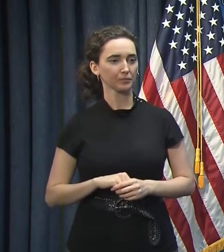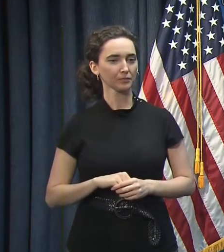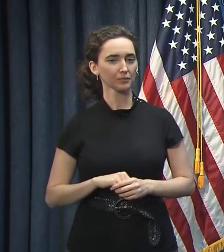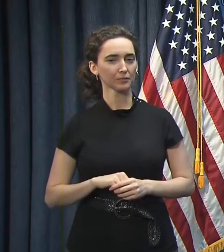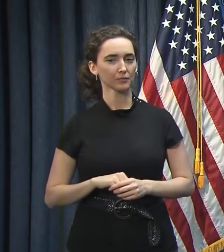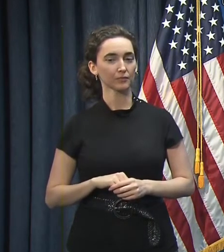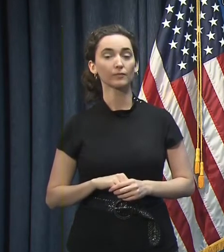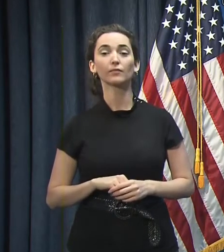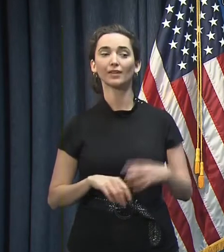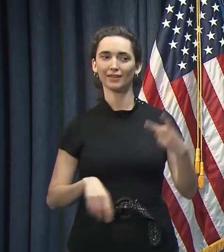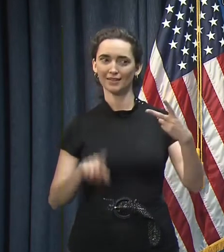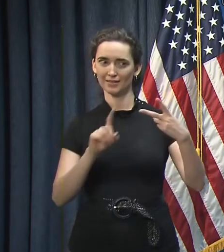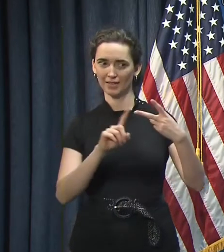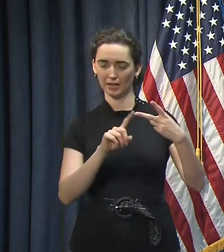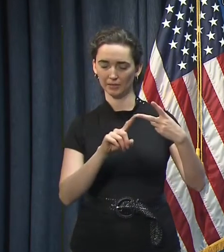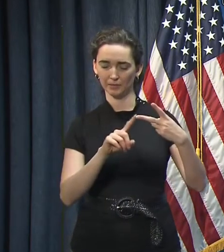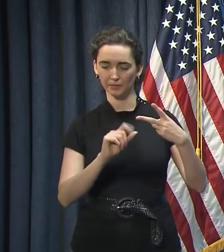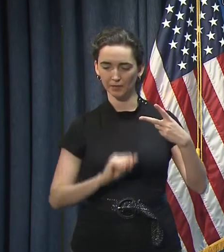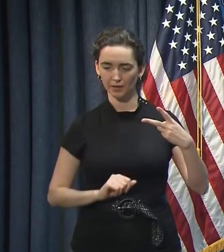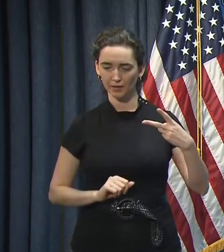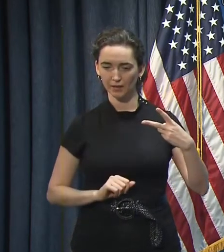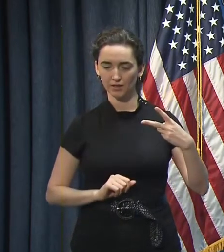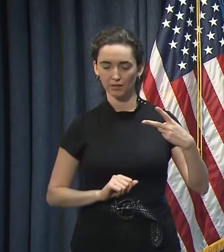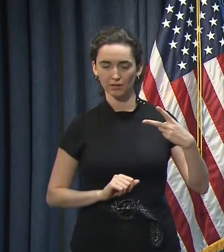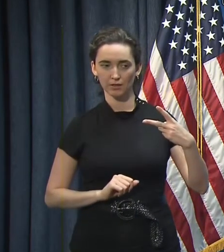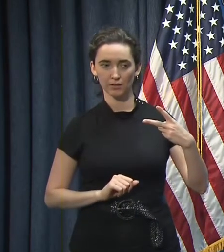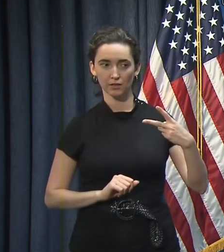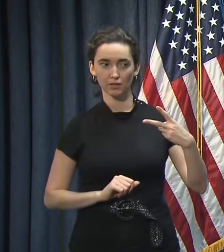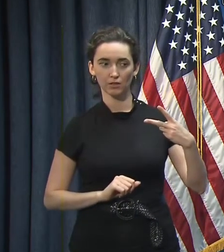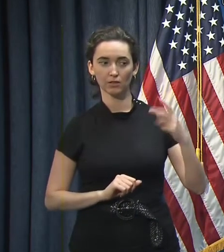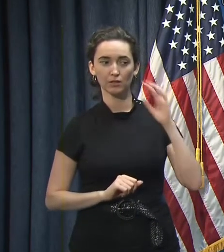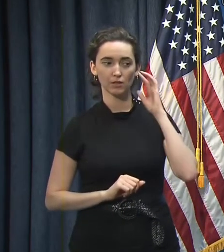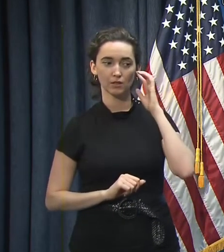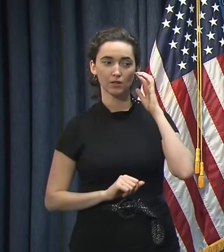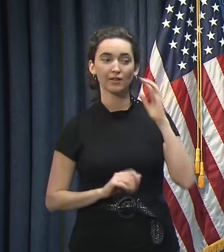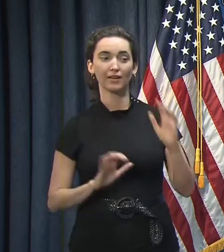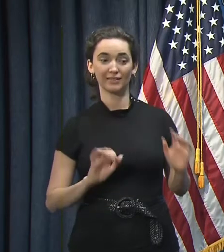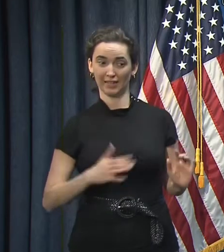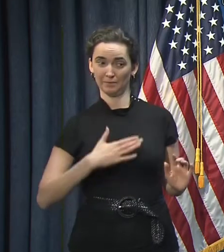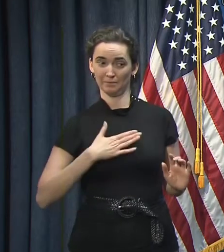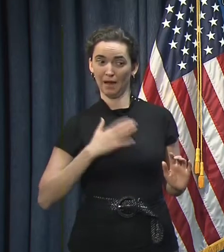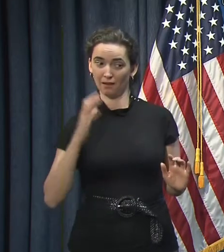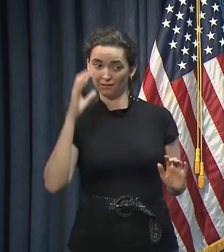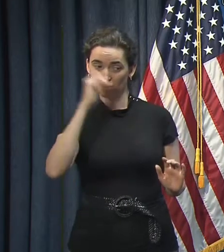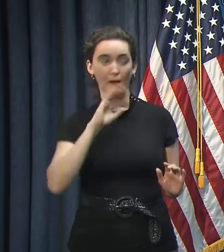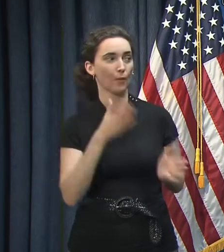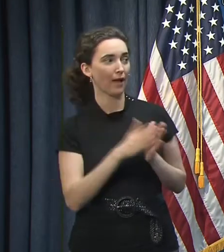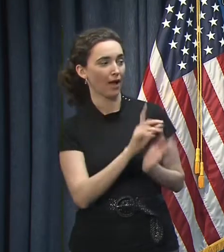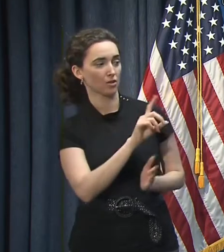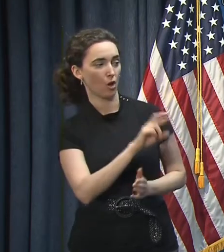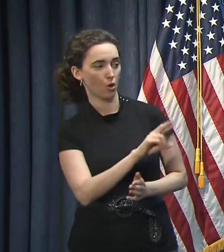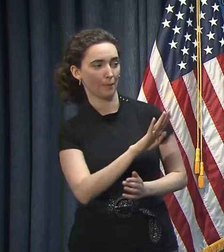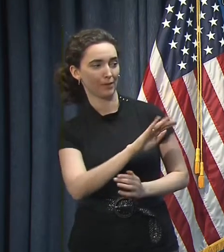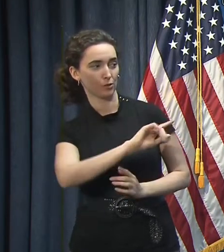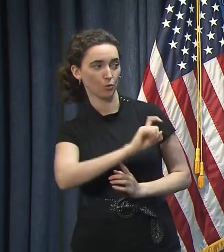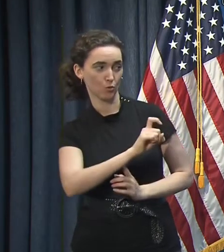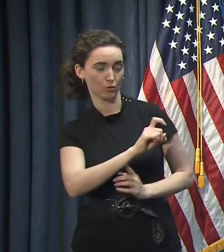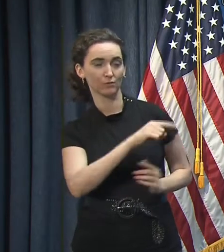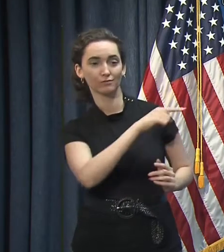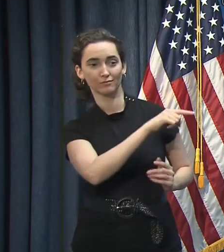And the second part of that is, and this is somewhat of an assumption on my part, and I'm going to ask Dr. Beu to come up and